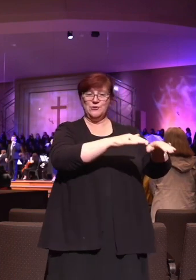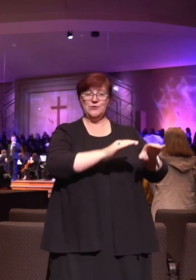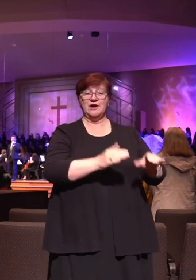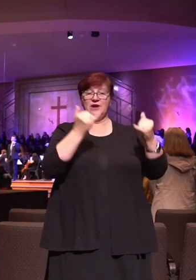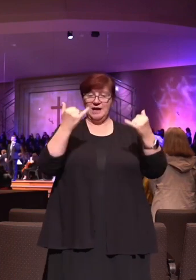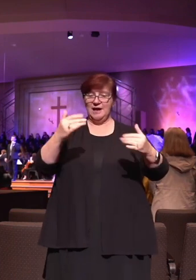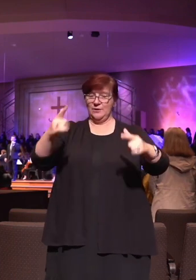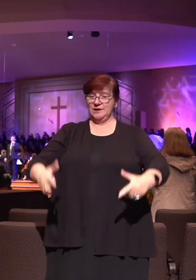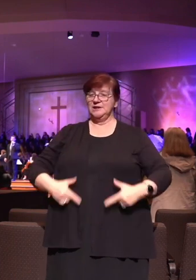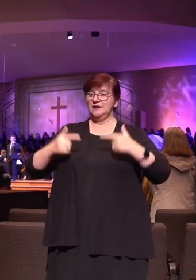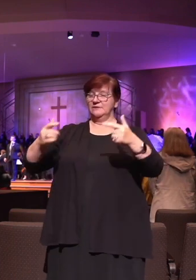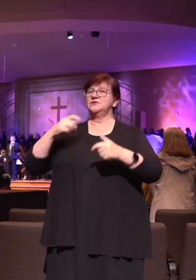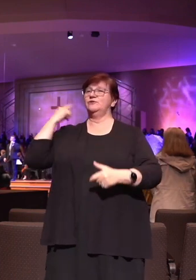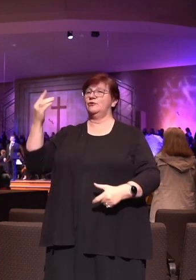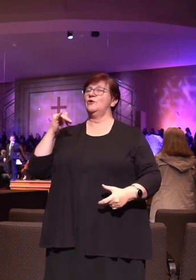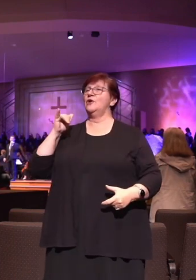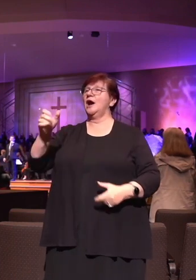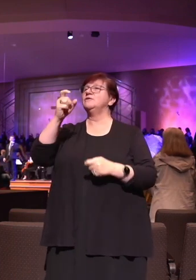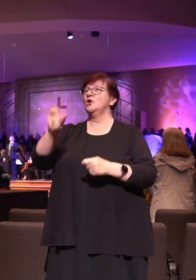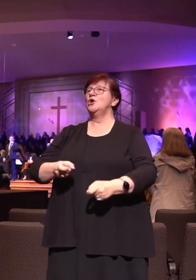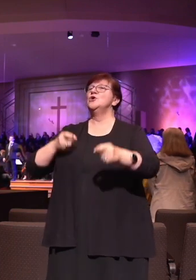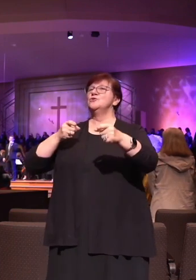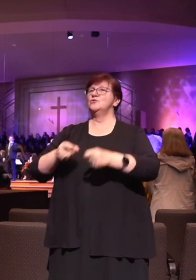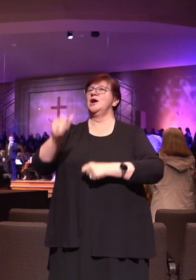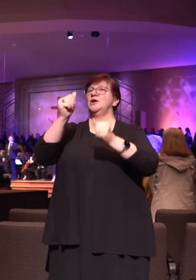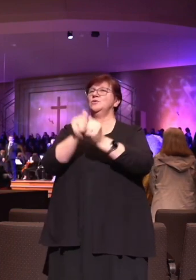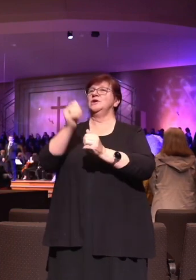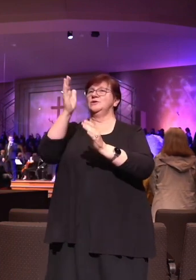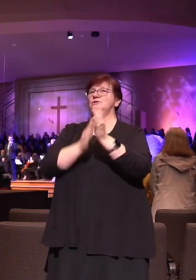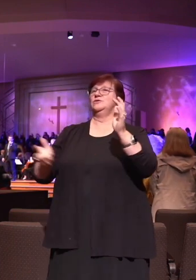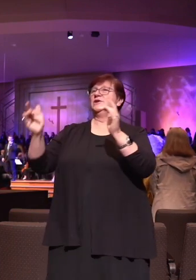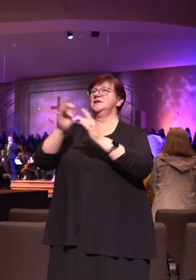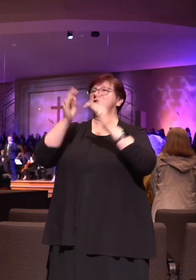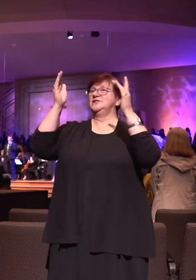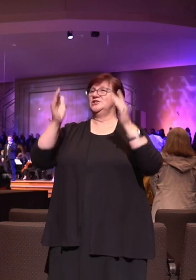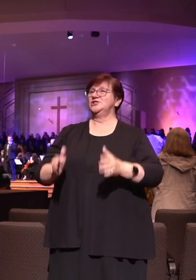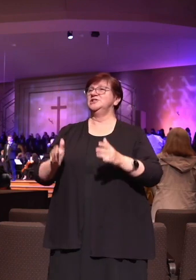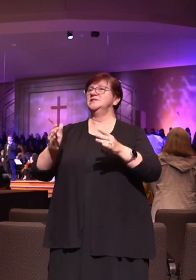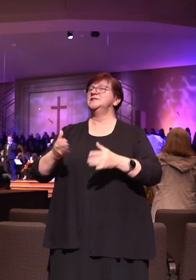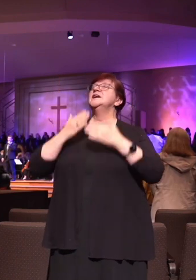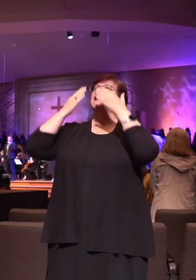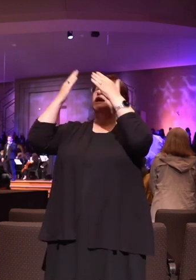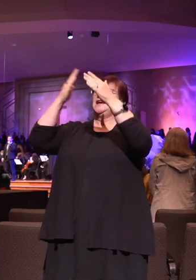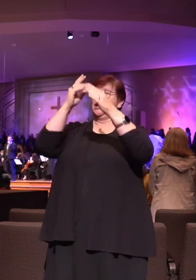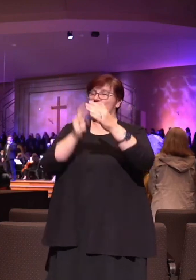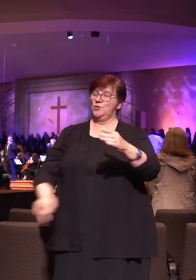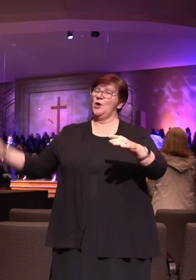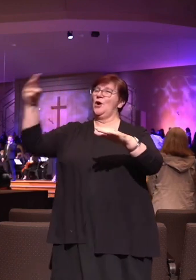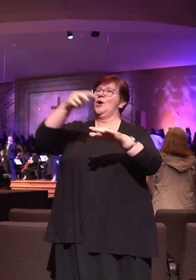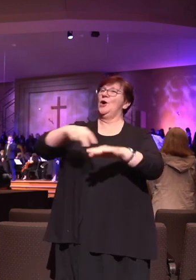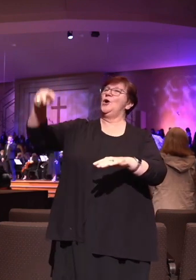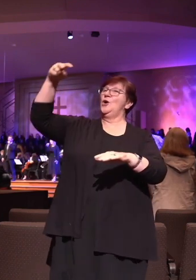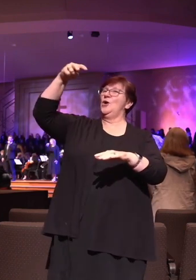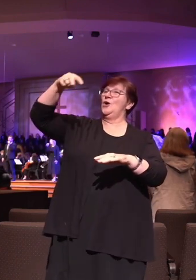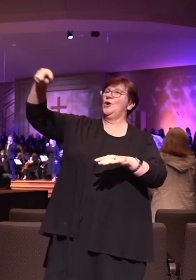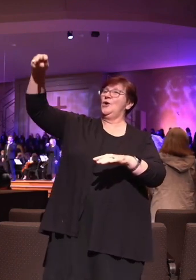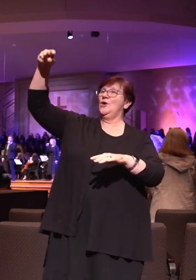and he lives forever with his saints to reign. He arose, he arose.